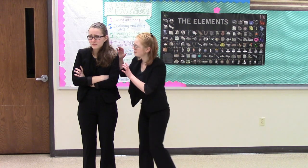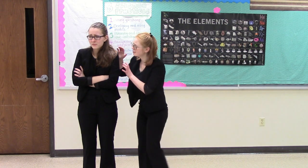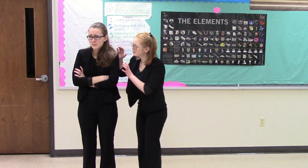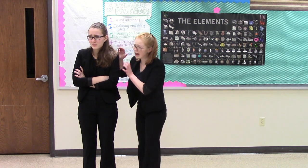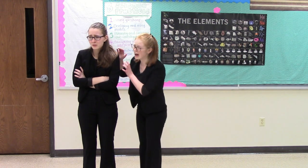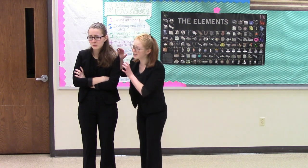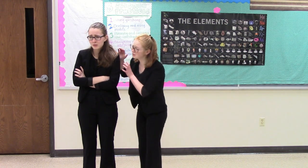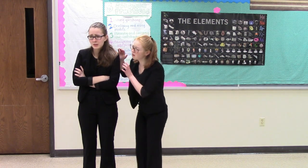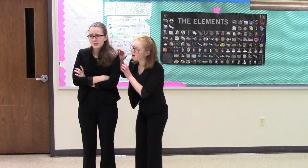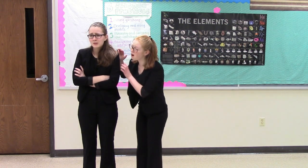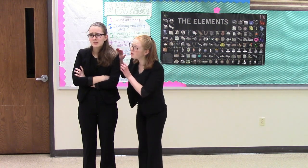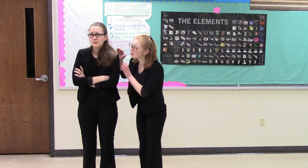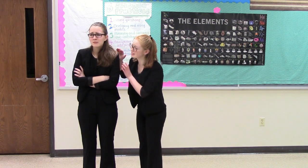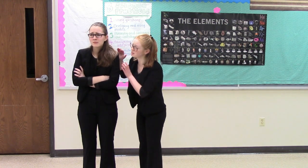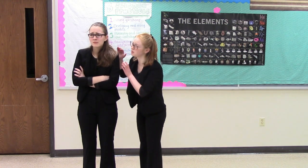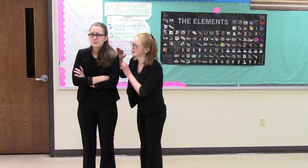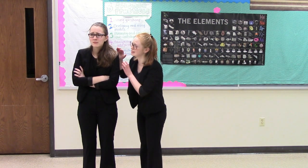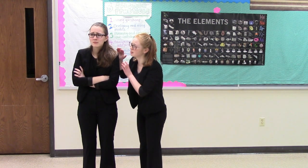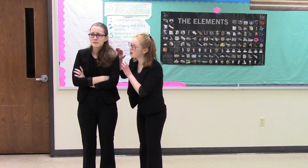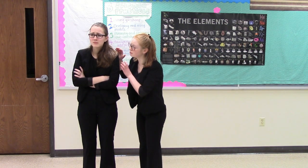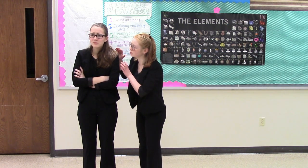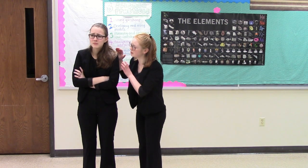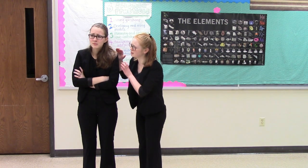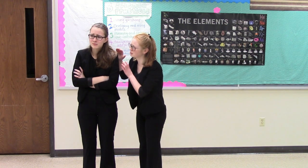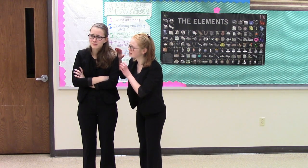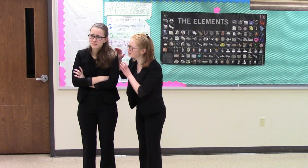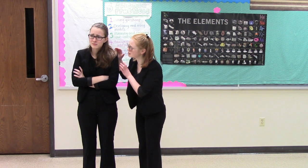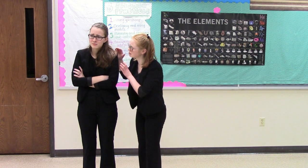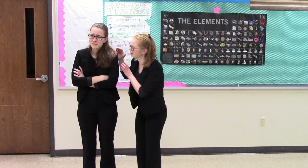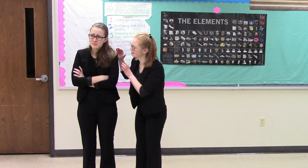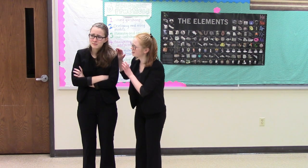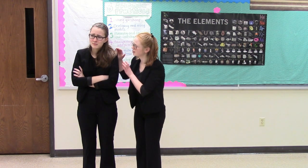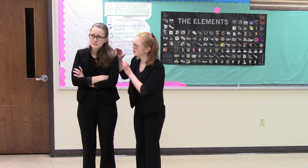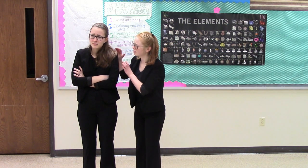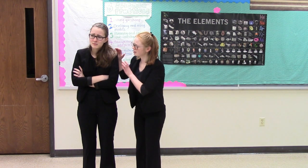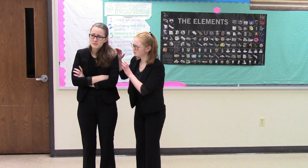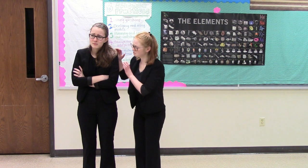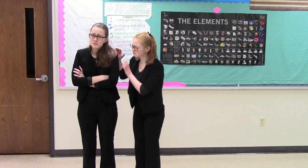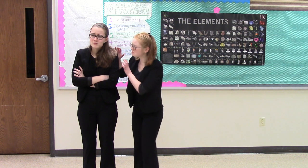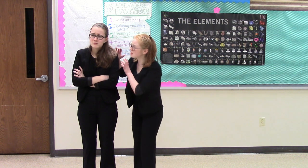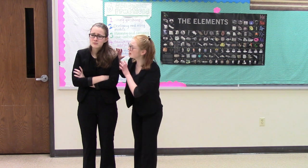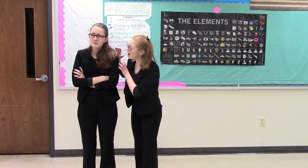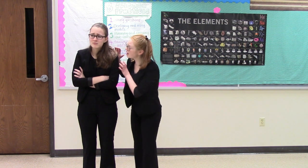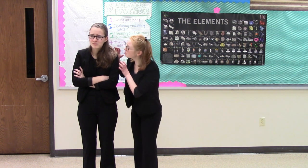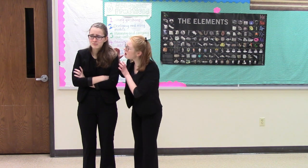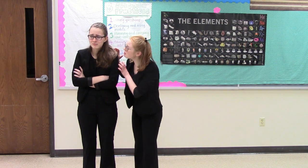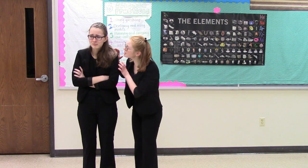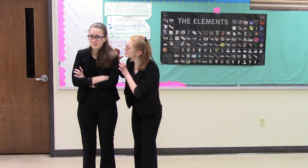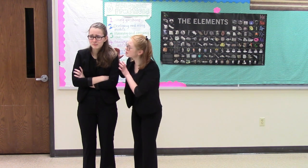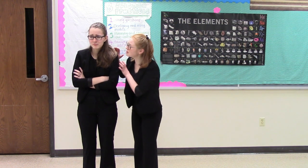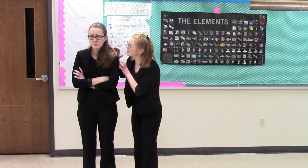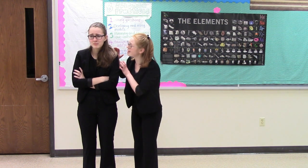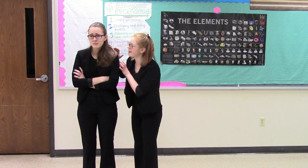I am always going to love you and your sister. And I am always going to be there.